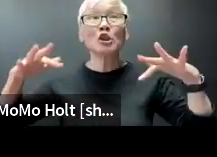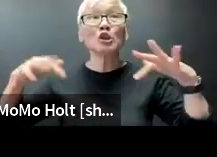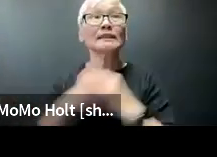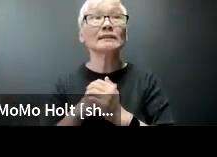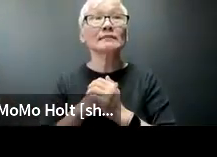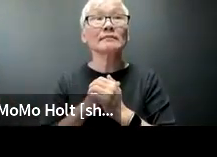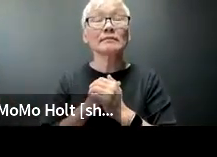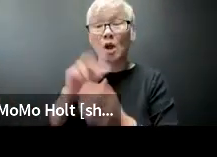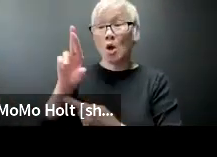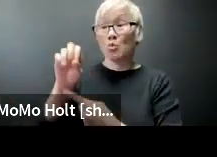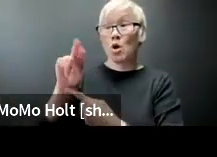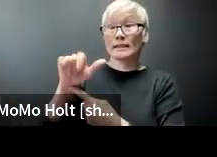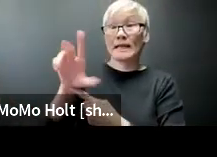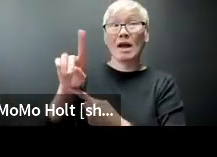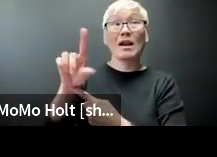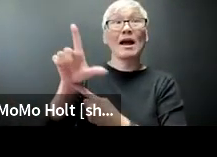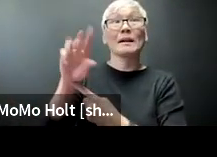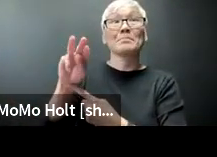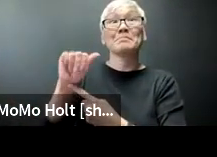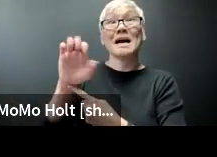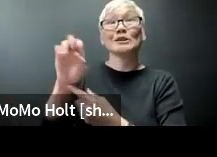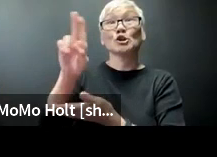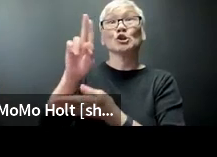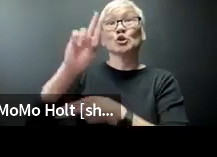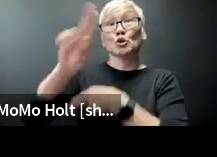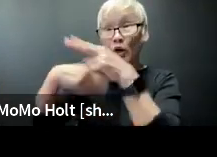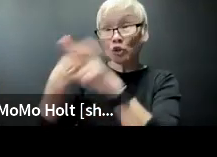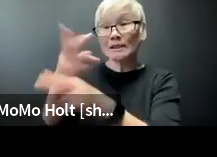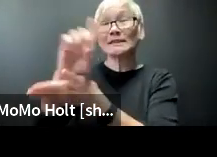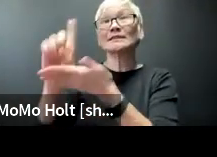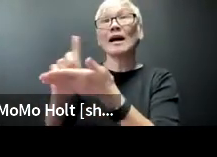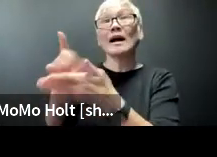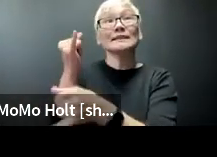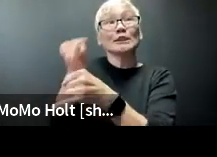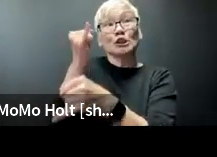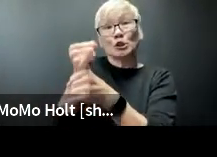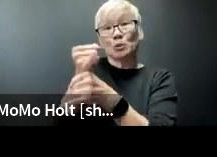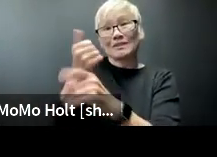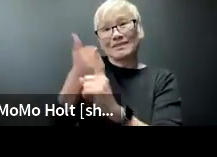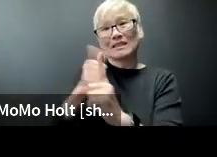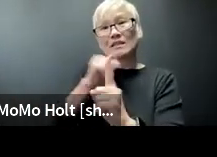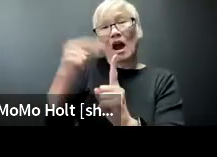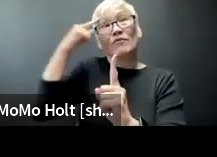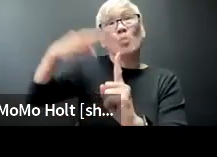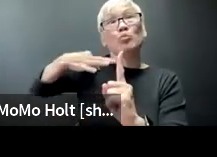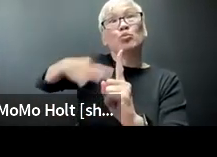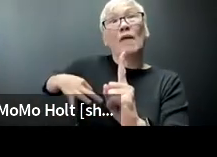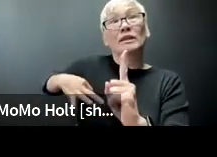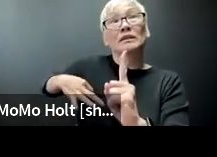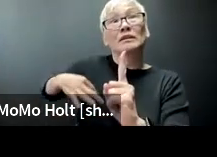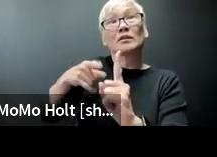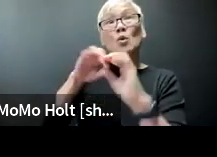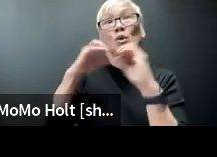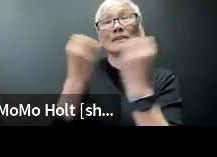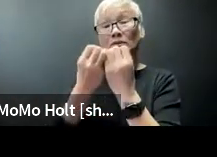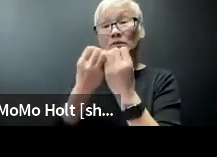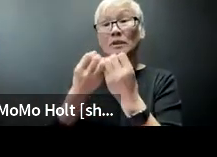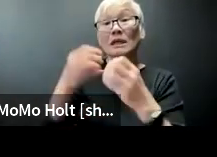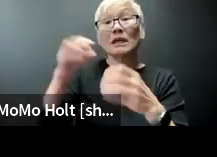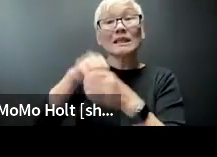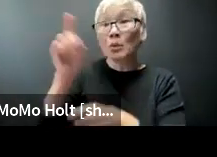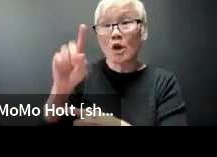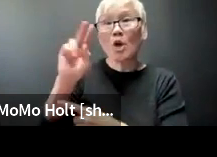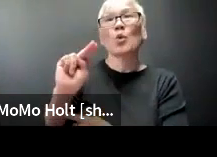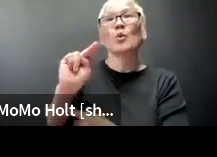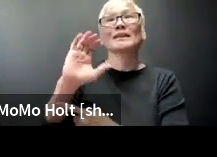he designed for human diversity ronald l mace universal design institute is a non-for